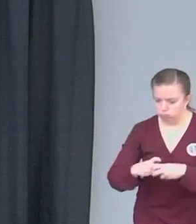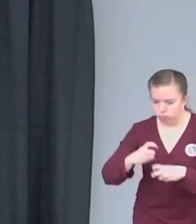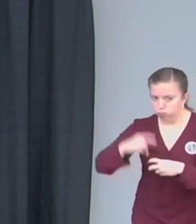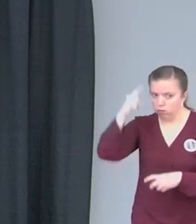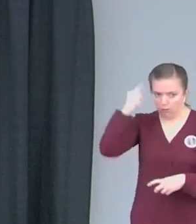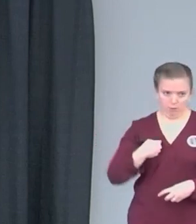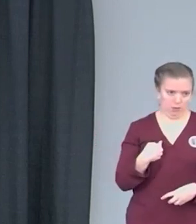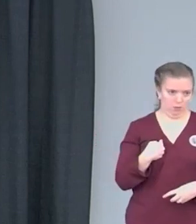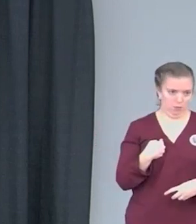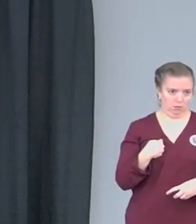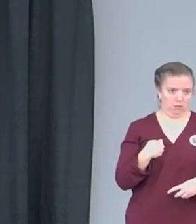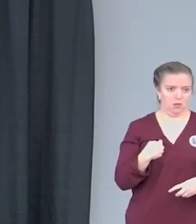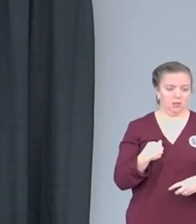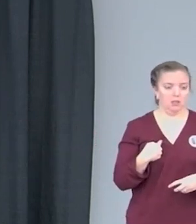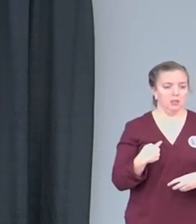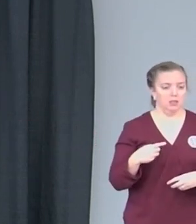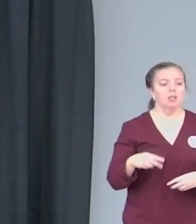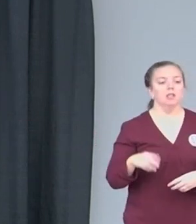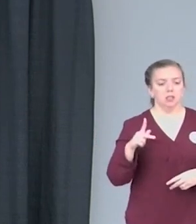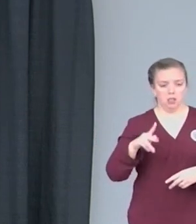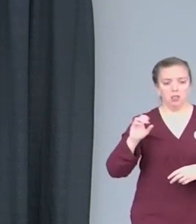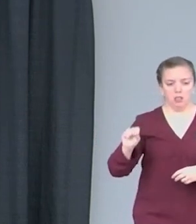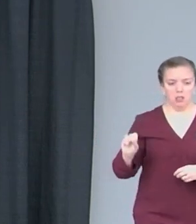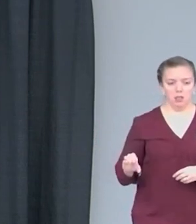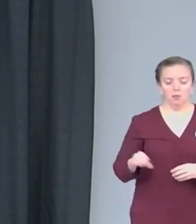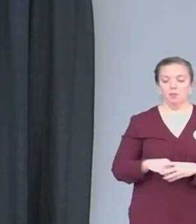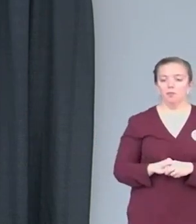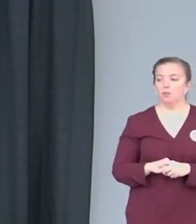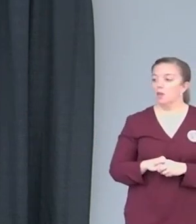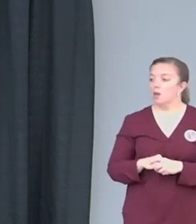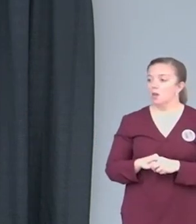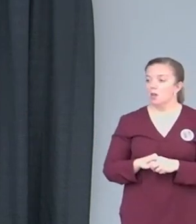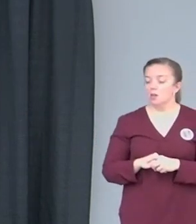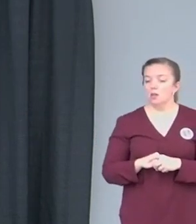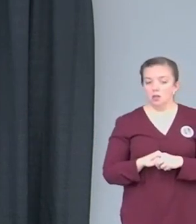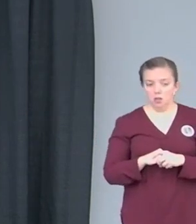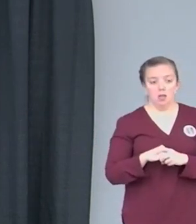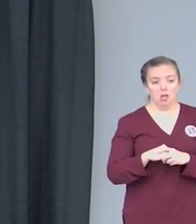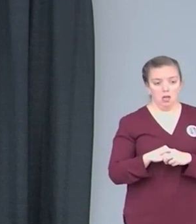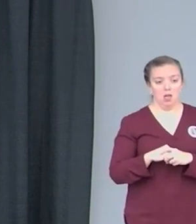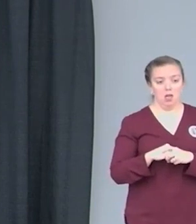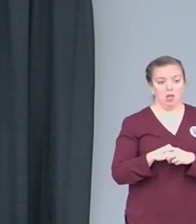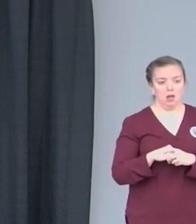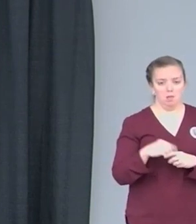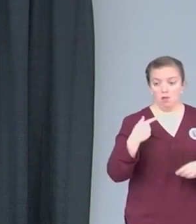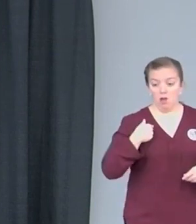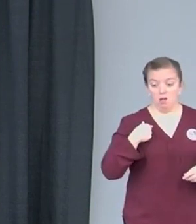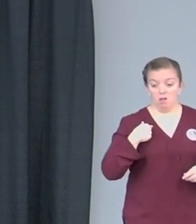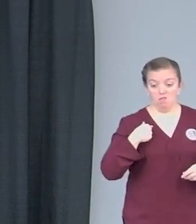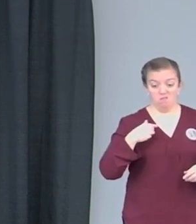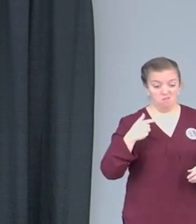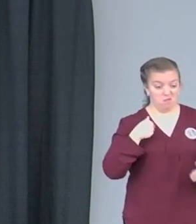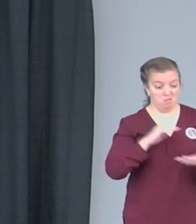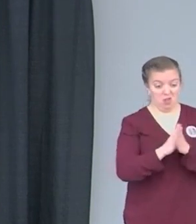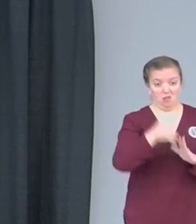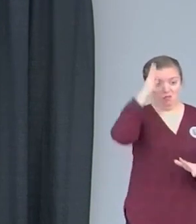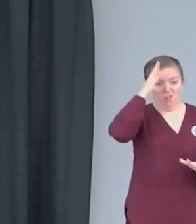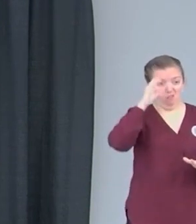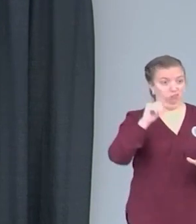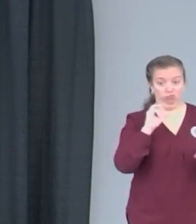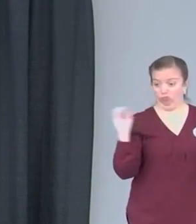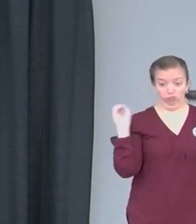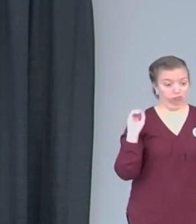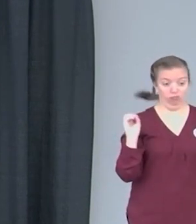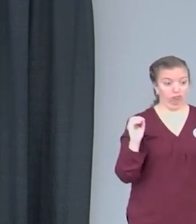I had this little girl that came from nowhere. Like, I just, I didn't even expect to be a father. When she was born, I was, I was going